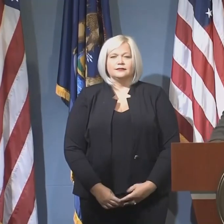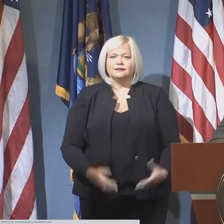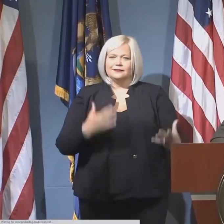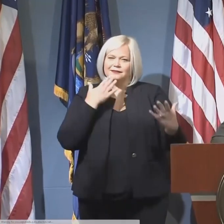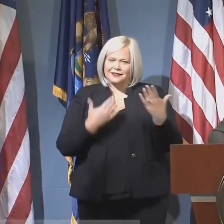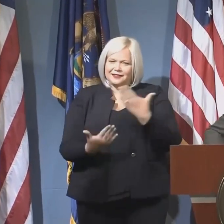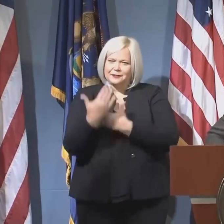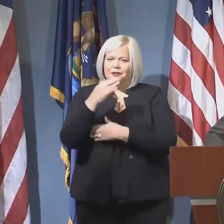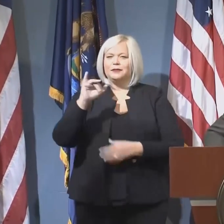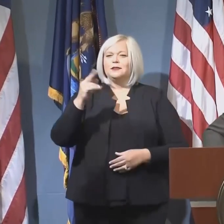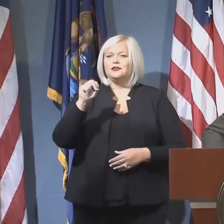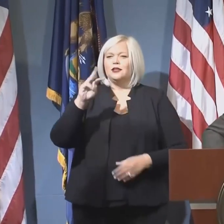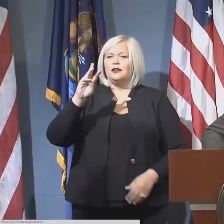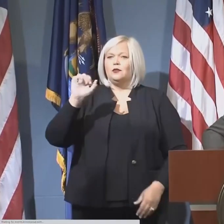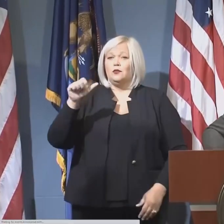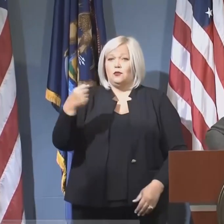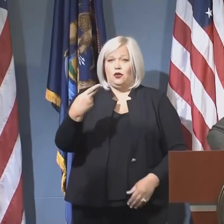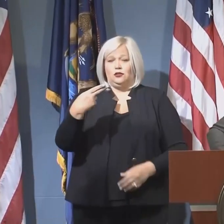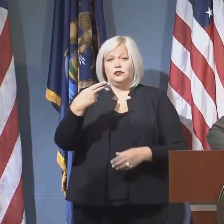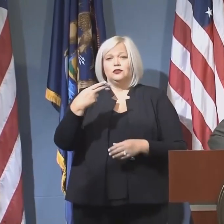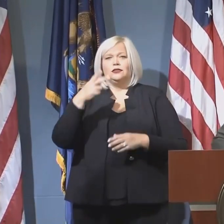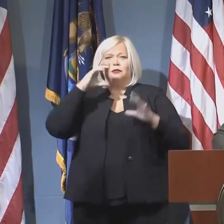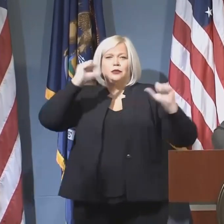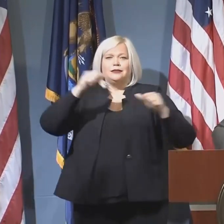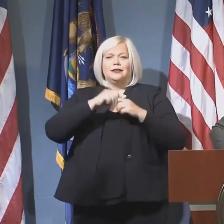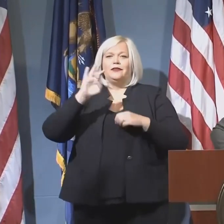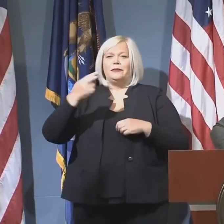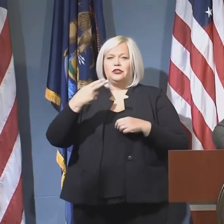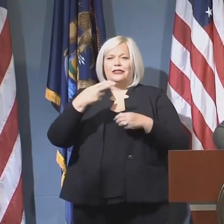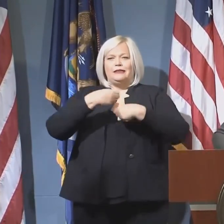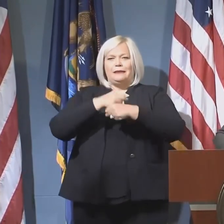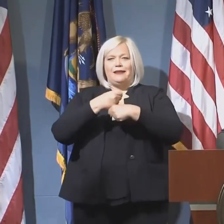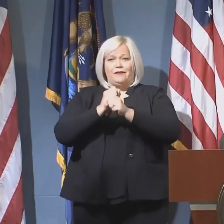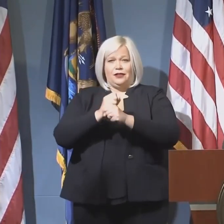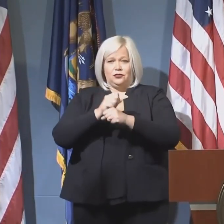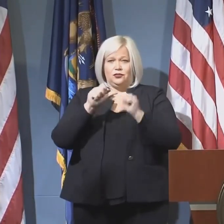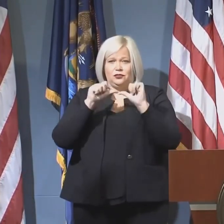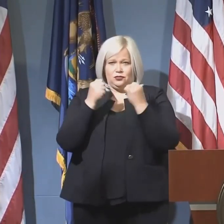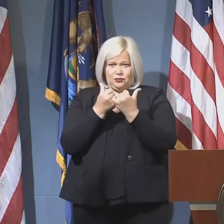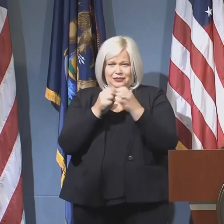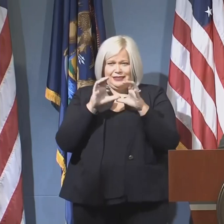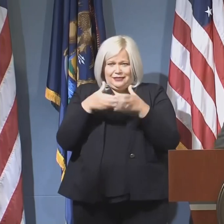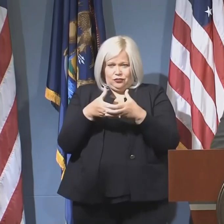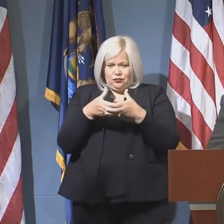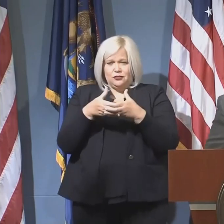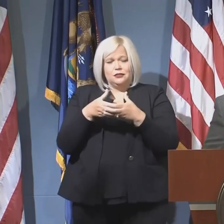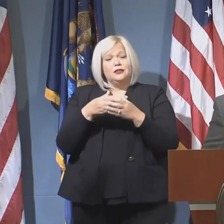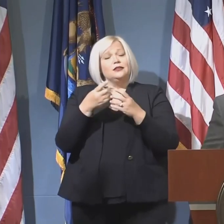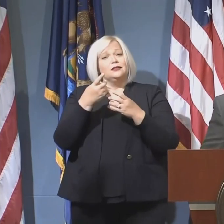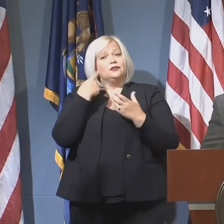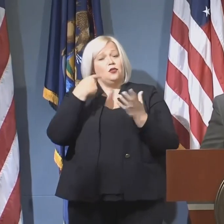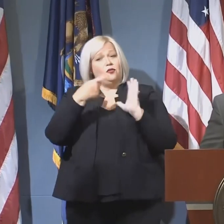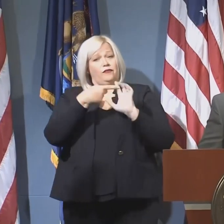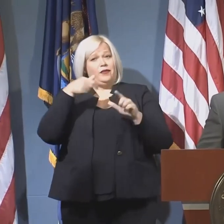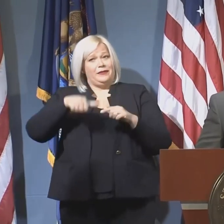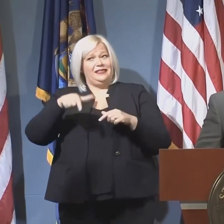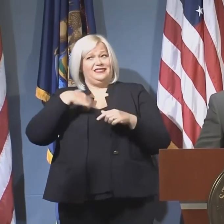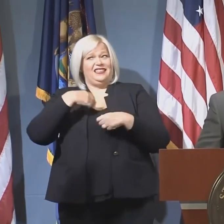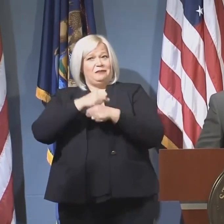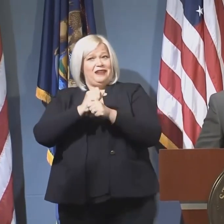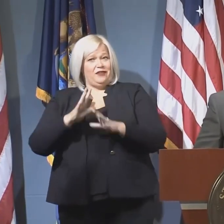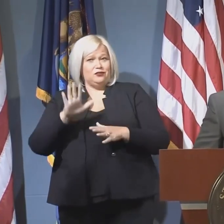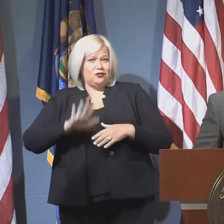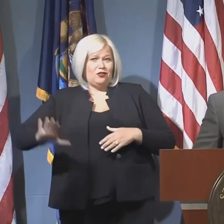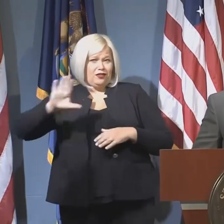Good morning. I'm John Walsh, the President of the Michigan Manufacturers Association. And on behalf of our association and the manufacturers across the state,